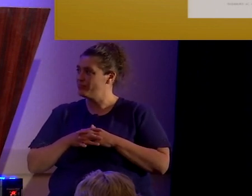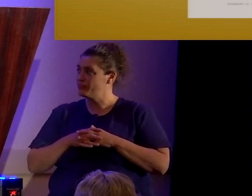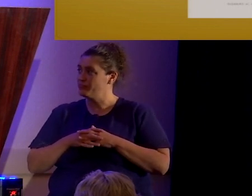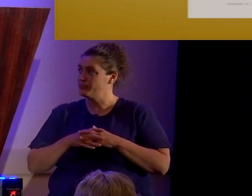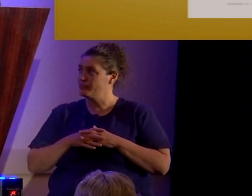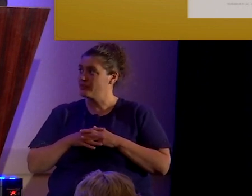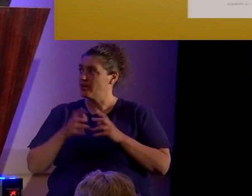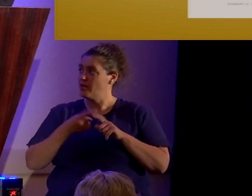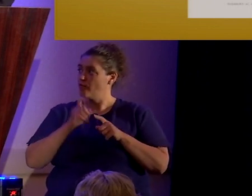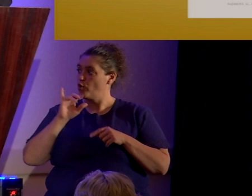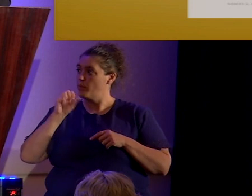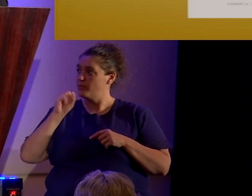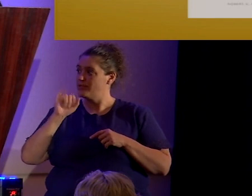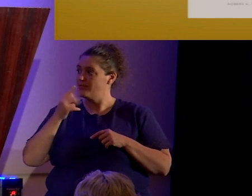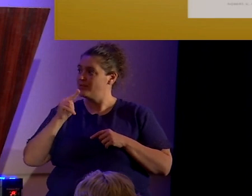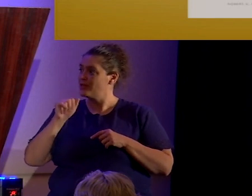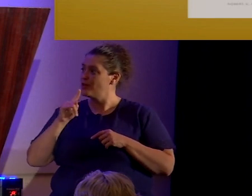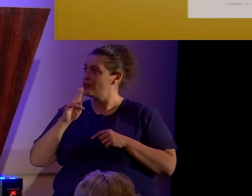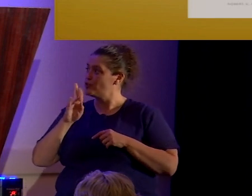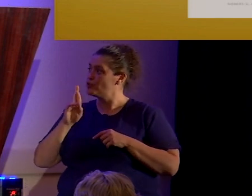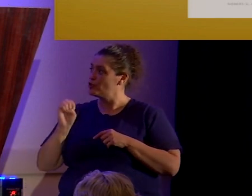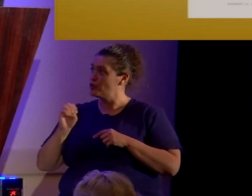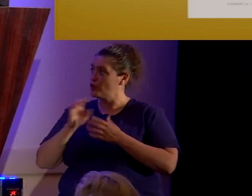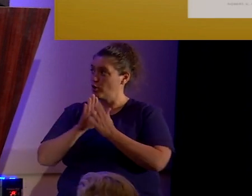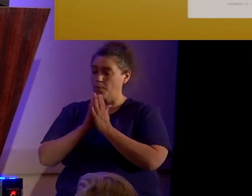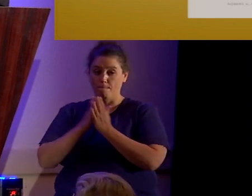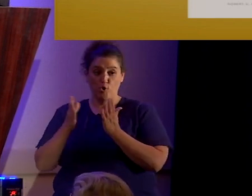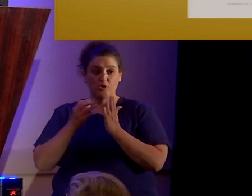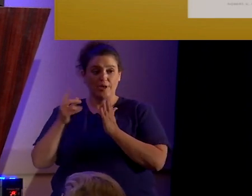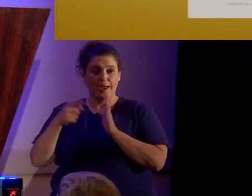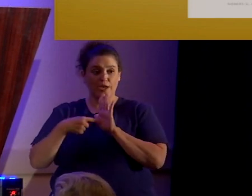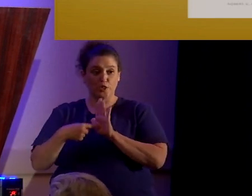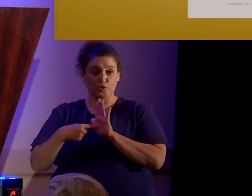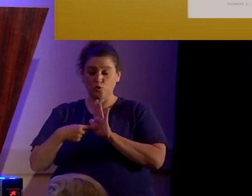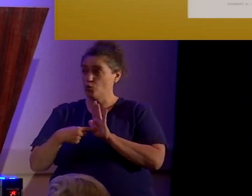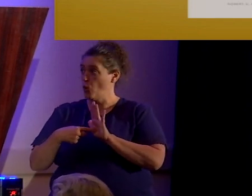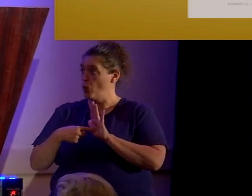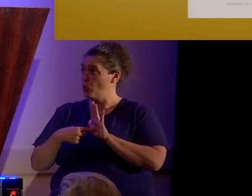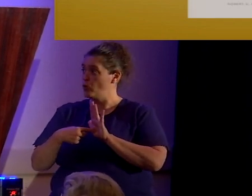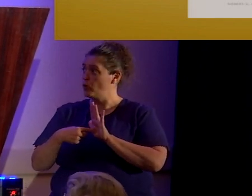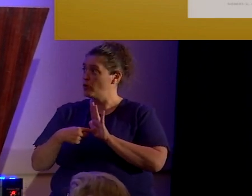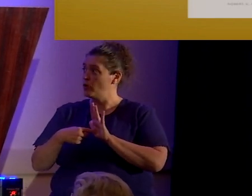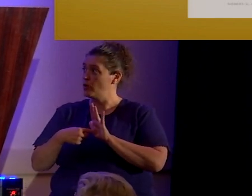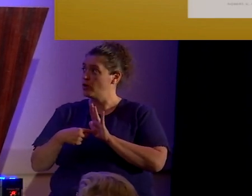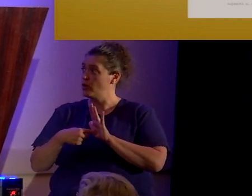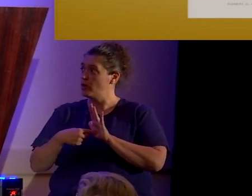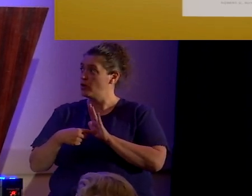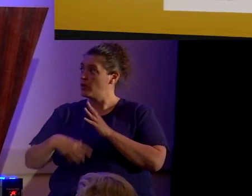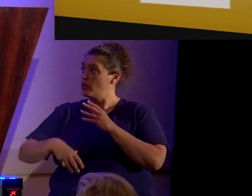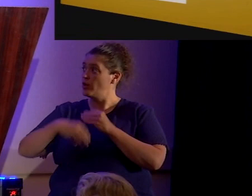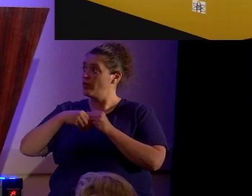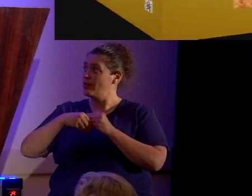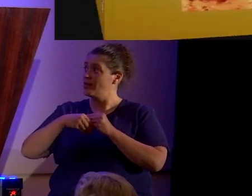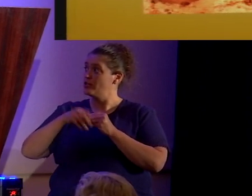from signature books. And it shows the addition to the papyrus.